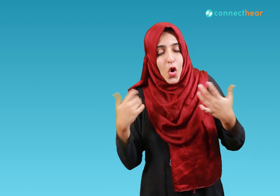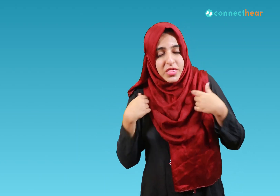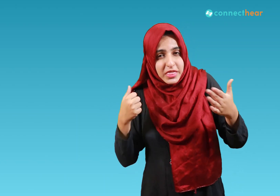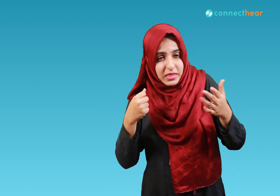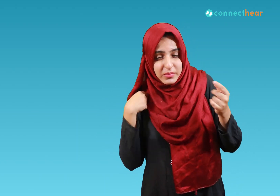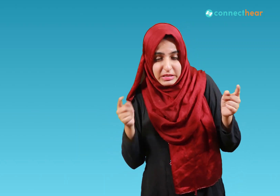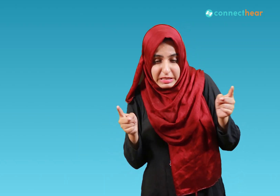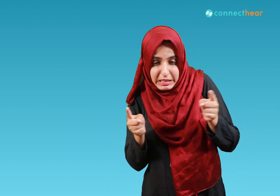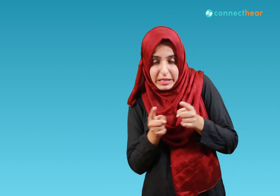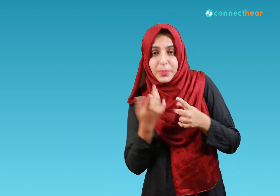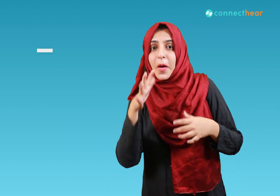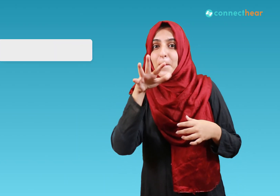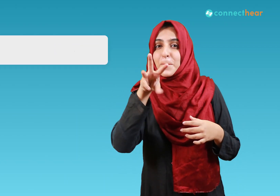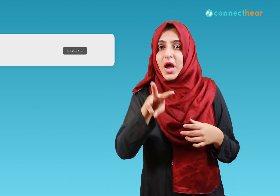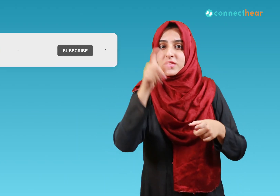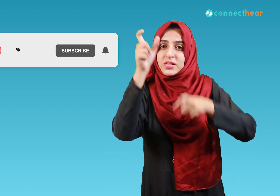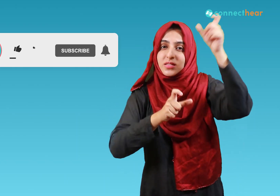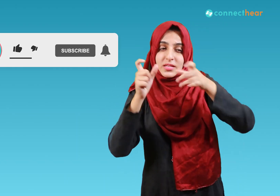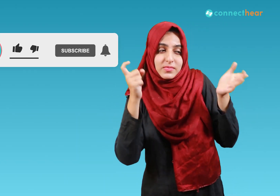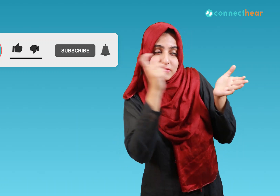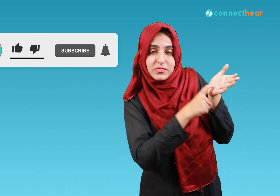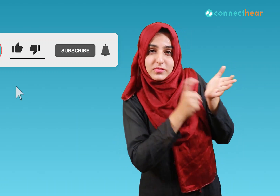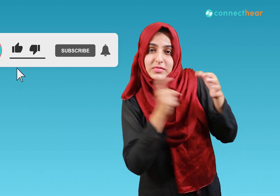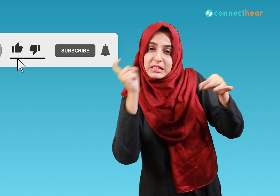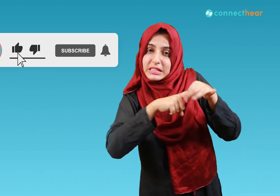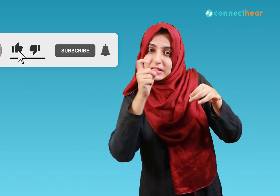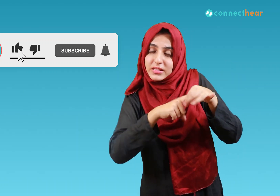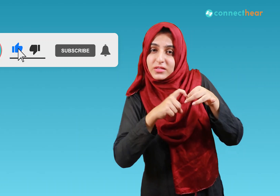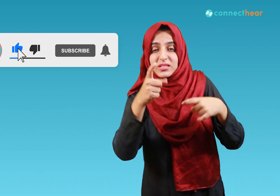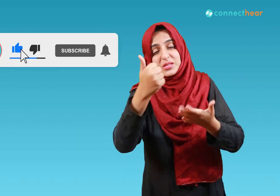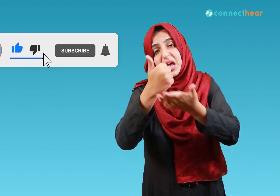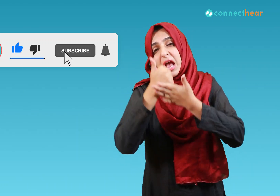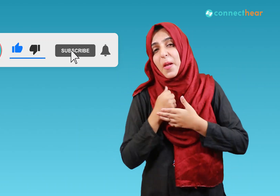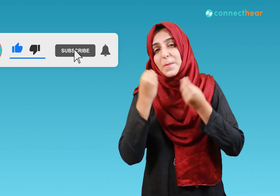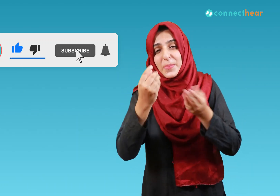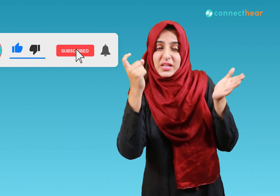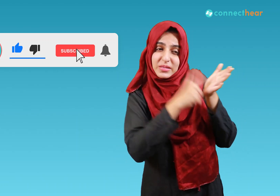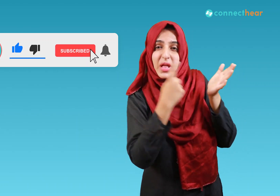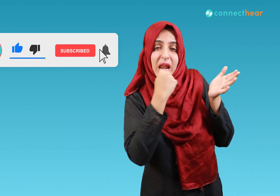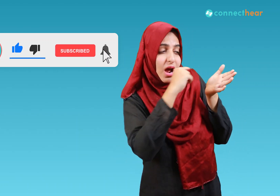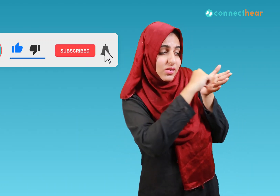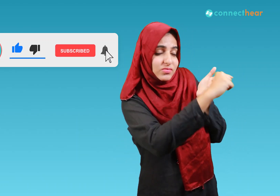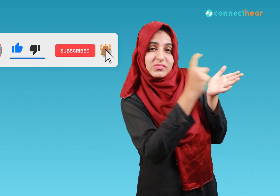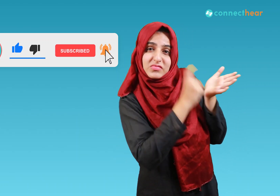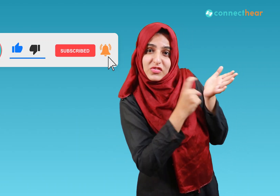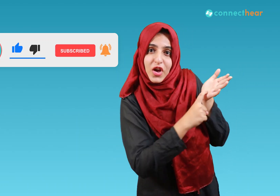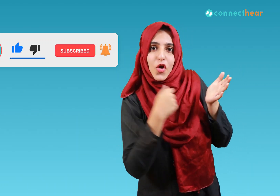you guys need to help us to get to 5,000 subscribers so we can continue to provide you quality videos